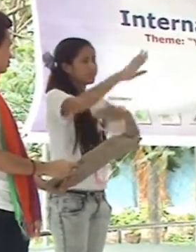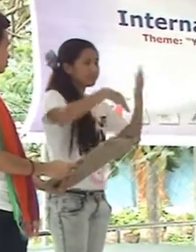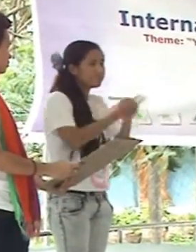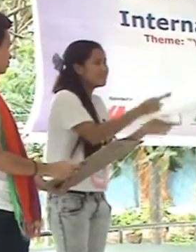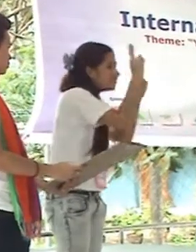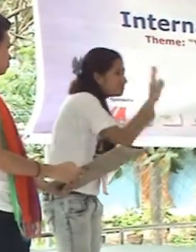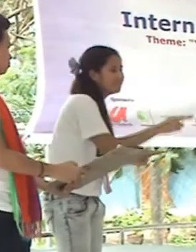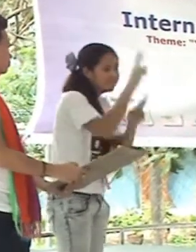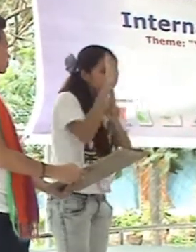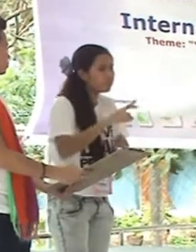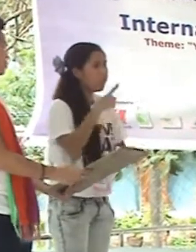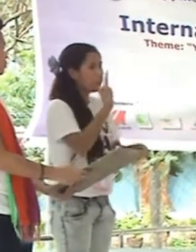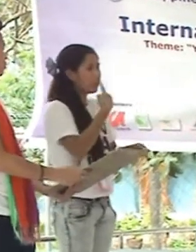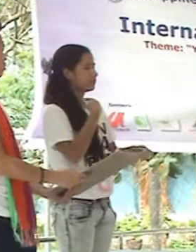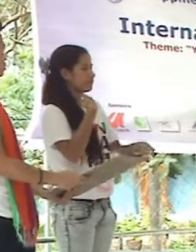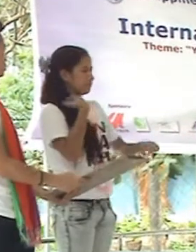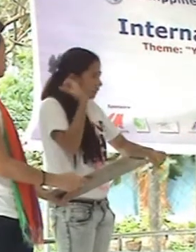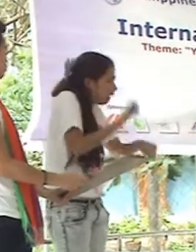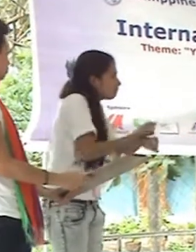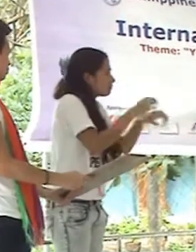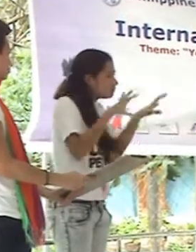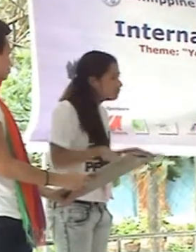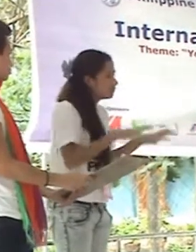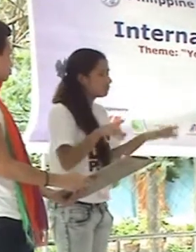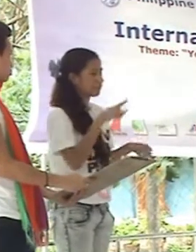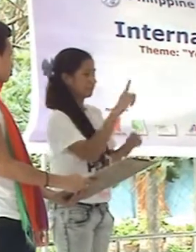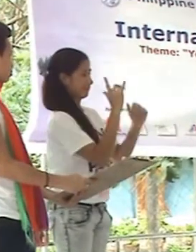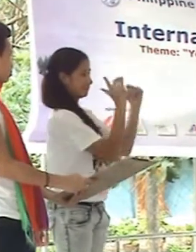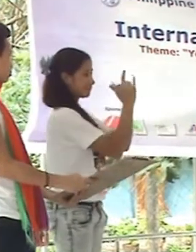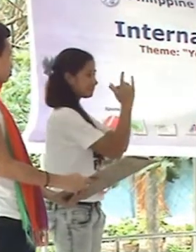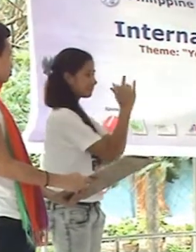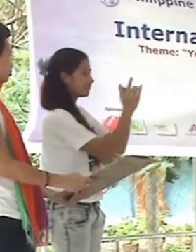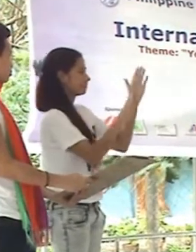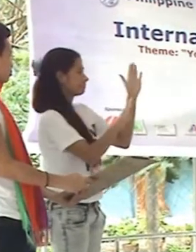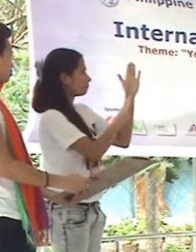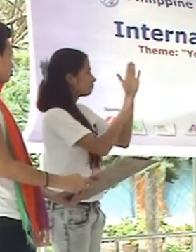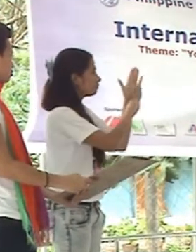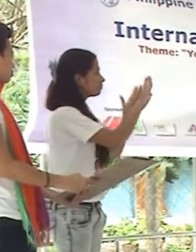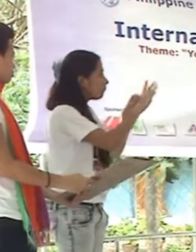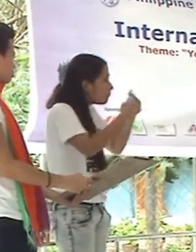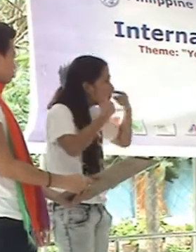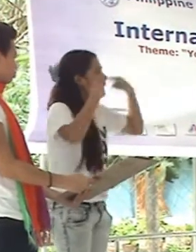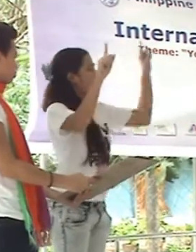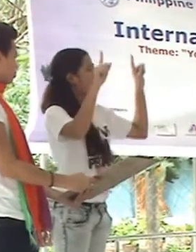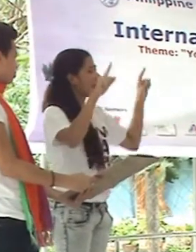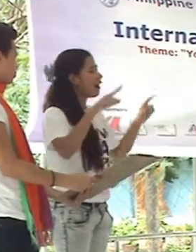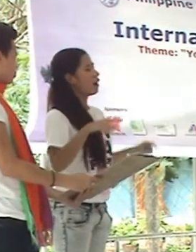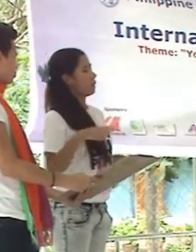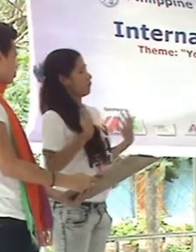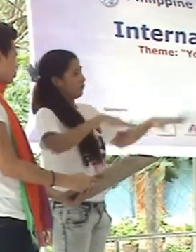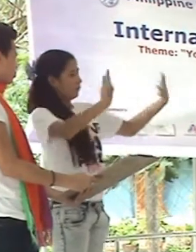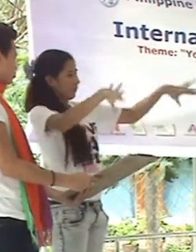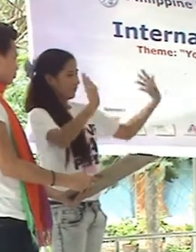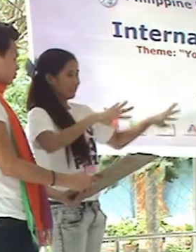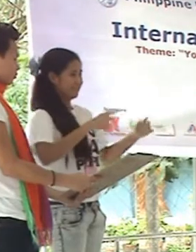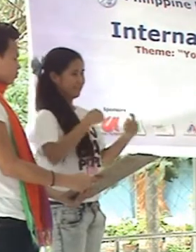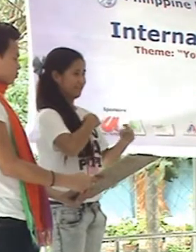building for is over there. So, somehow gave our respect to our official and somehow we could also have